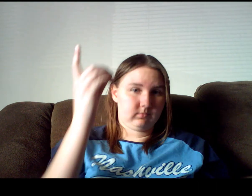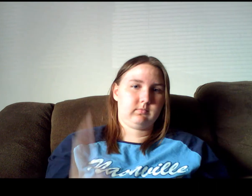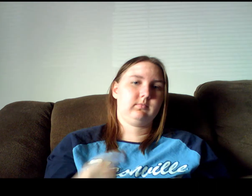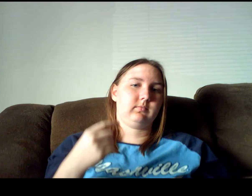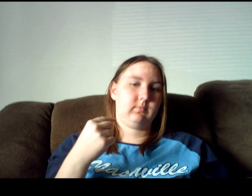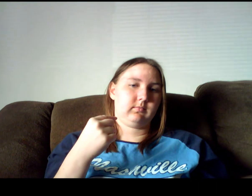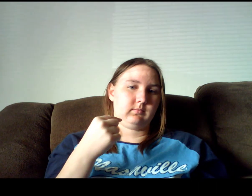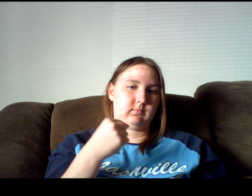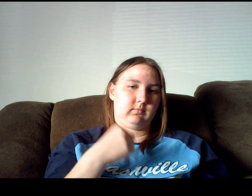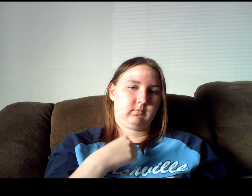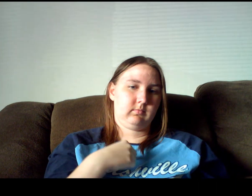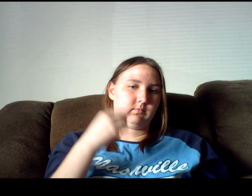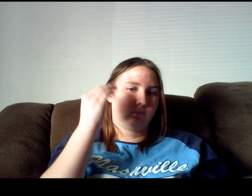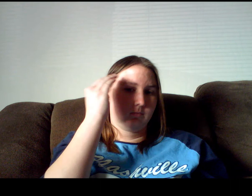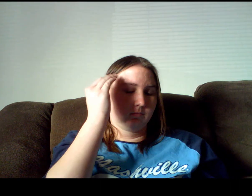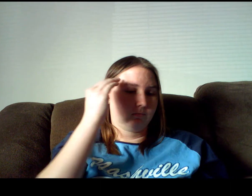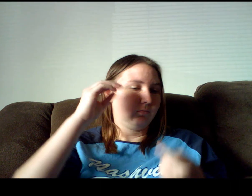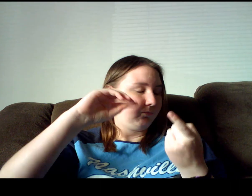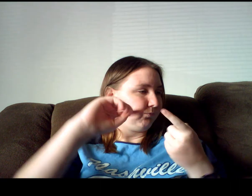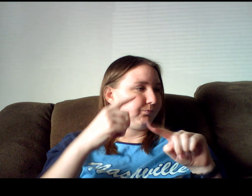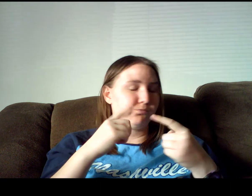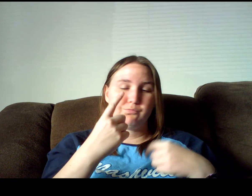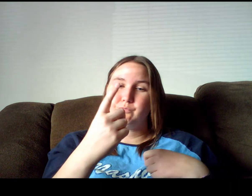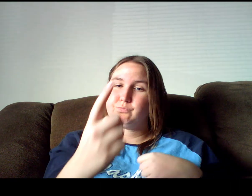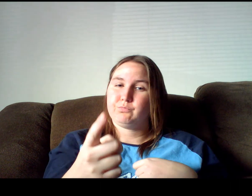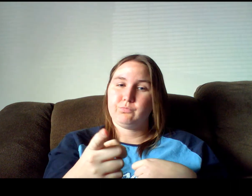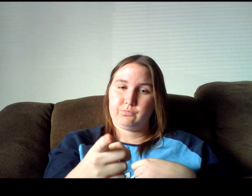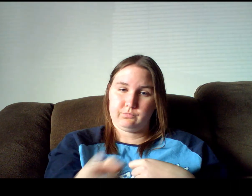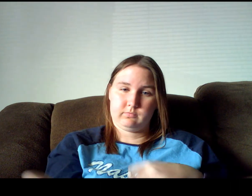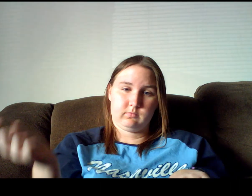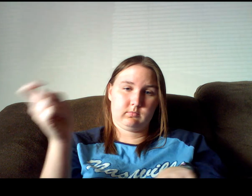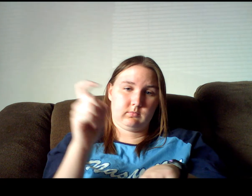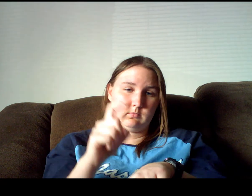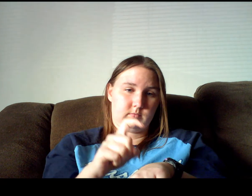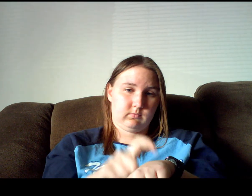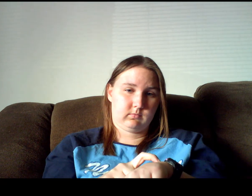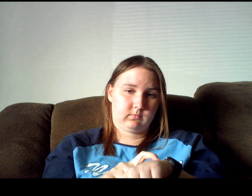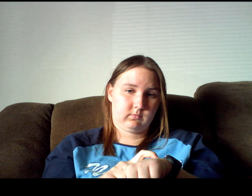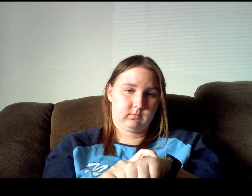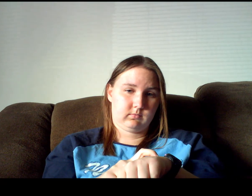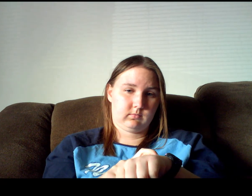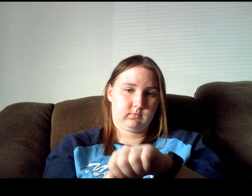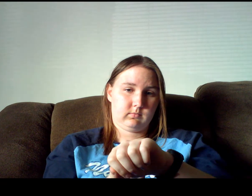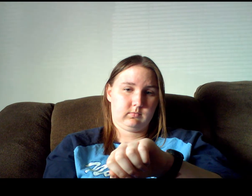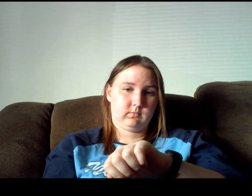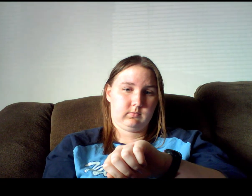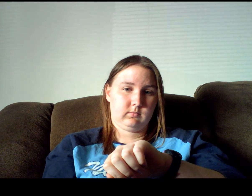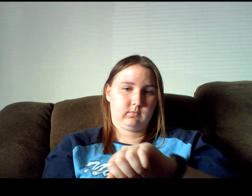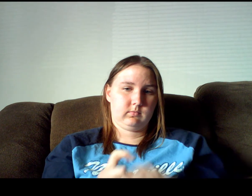And I know it hurt you At the time